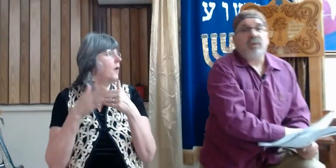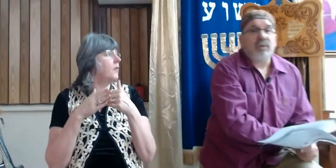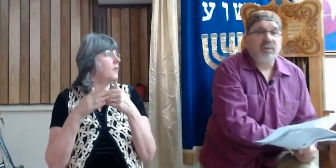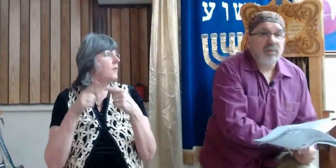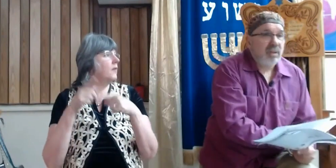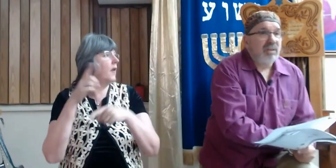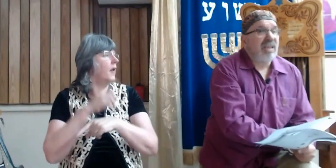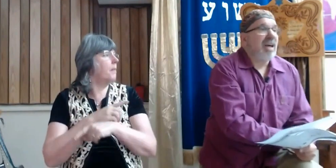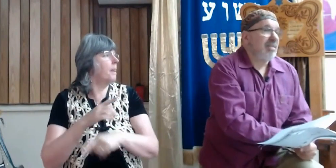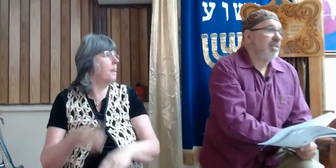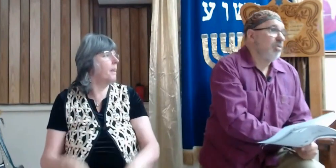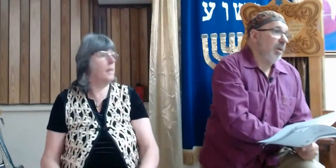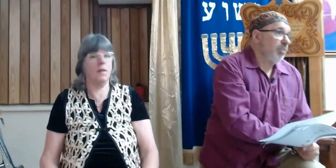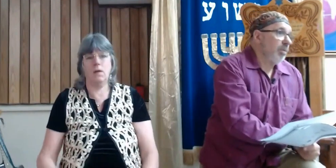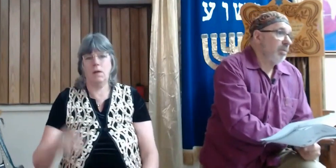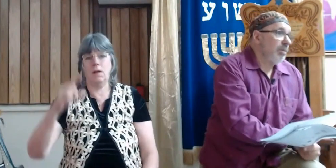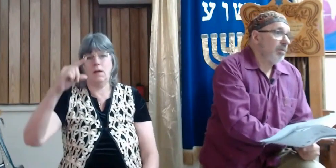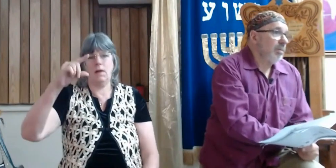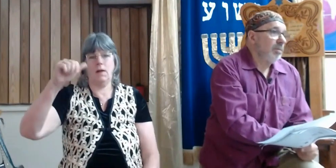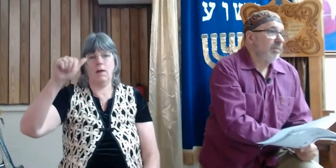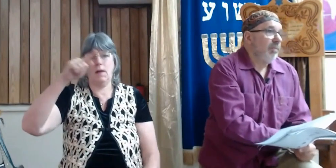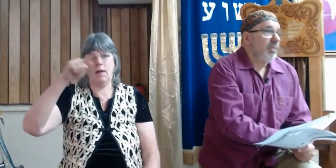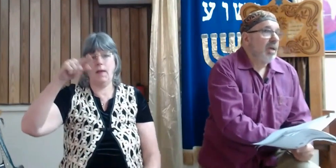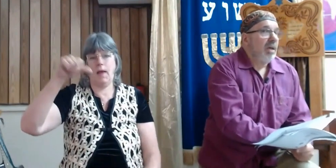today the Gaza Strip.